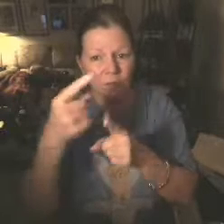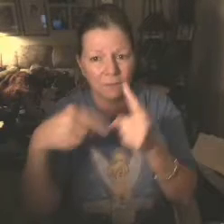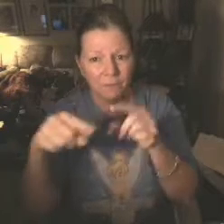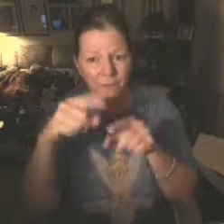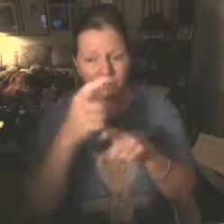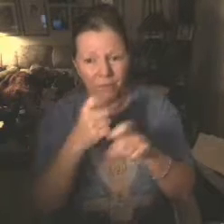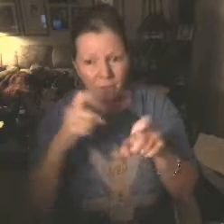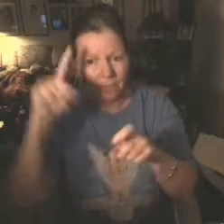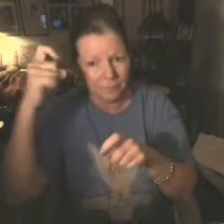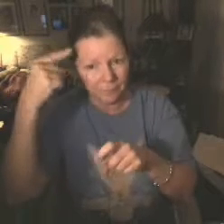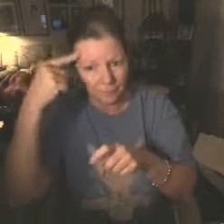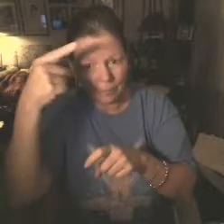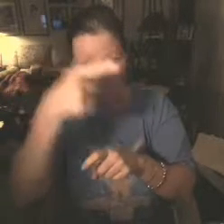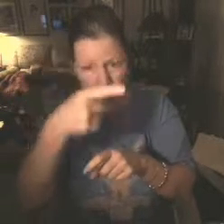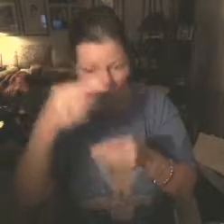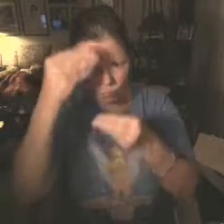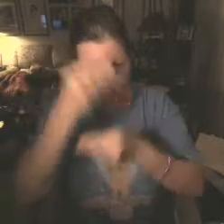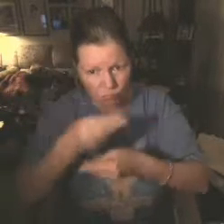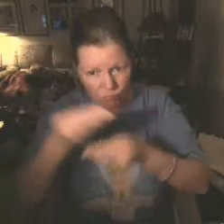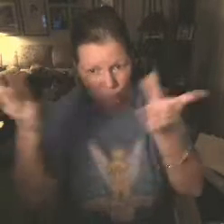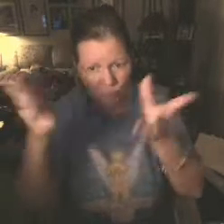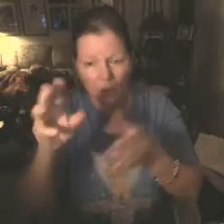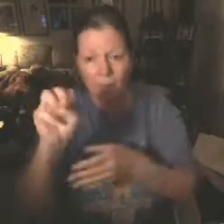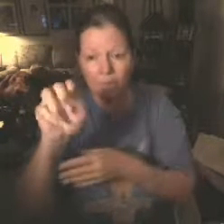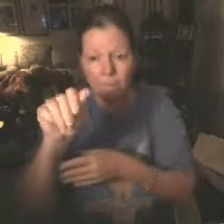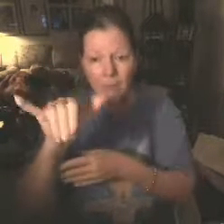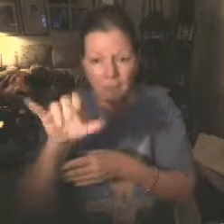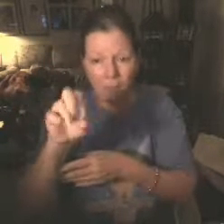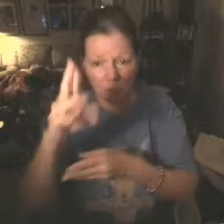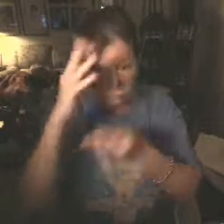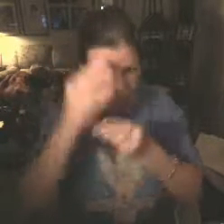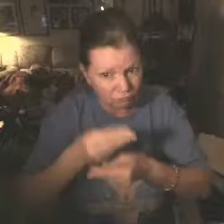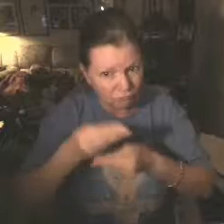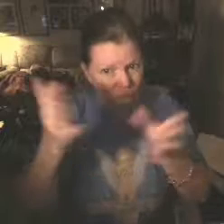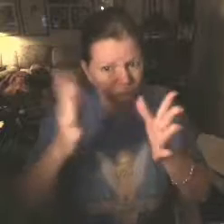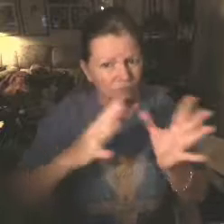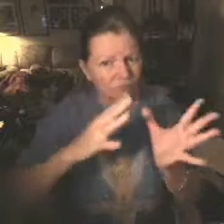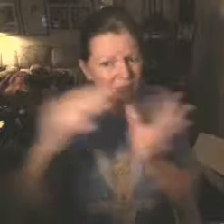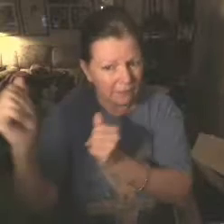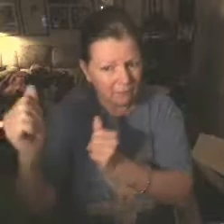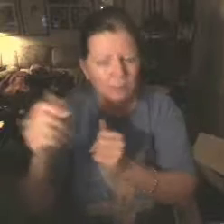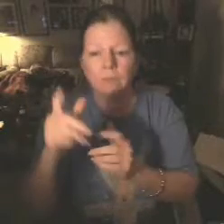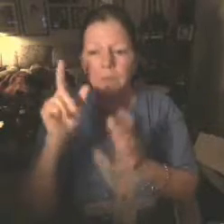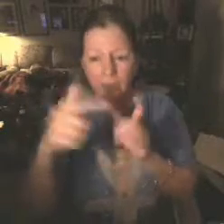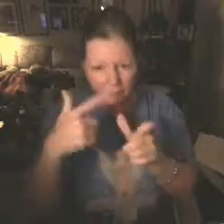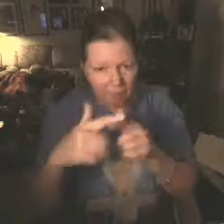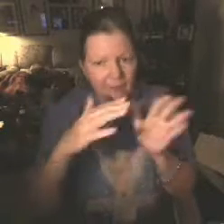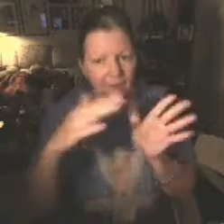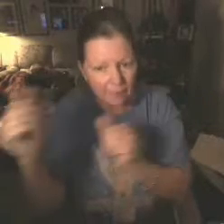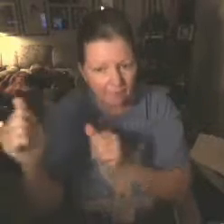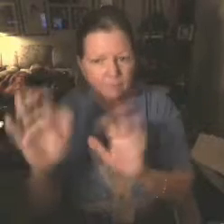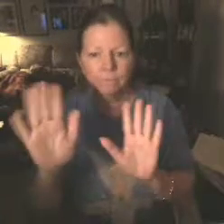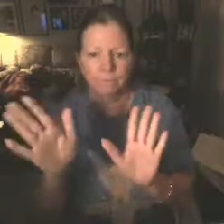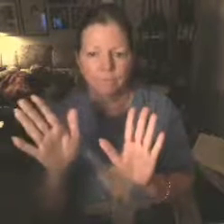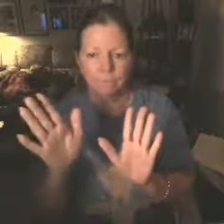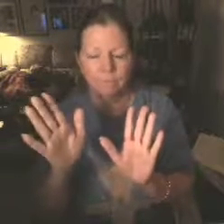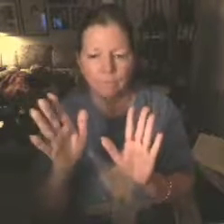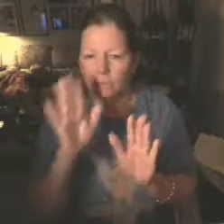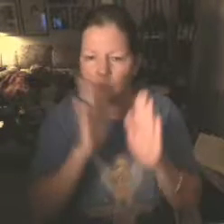always be grateful because it was one of the most beautiful moments of my life. Fast Home Solutions wants to buy